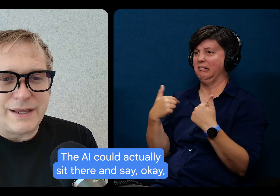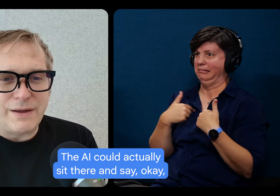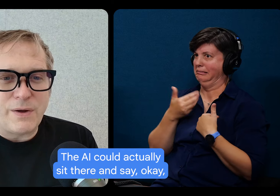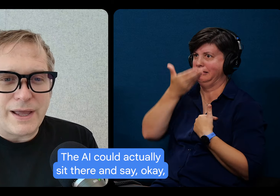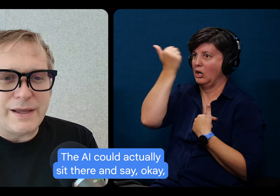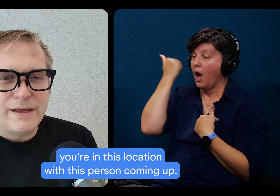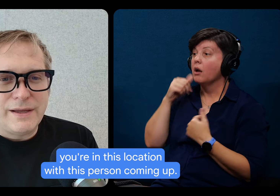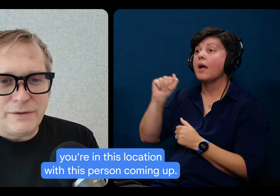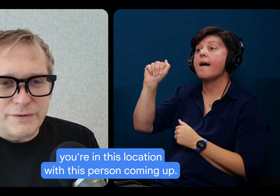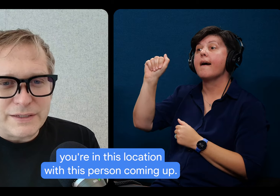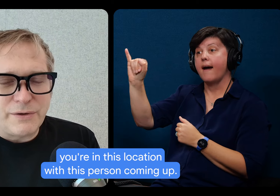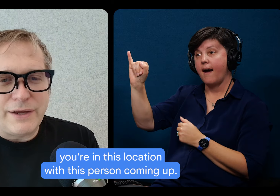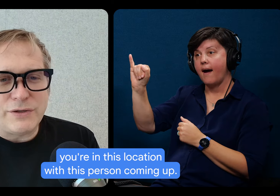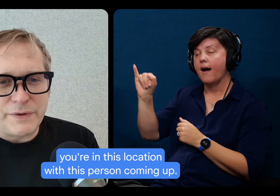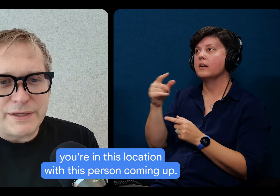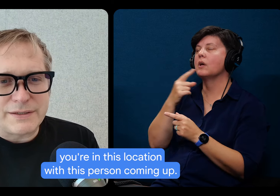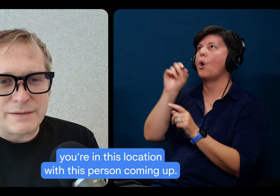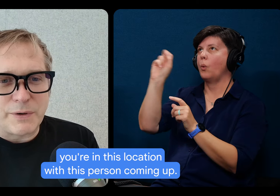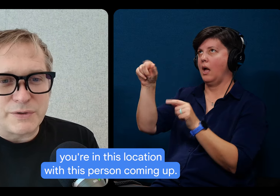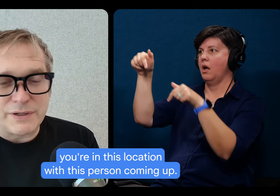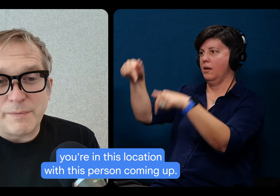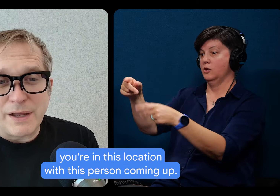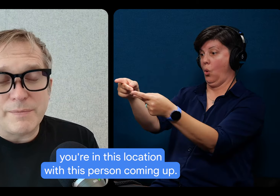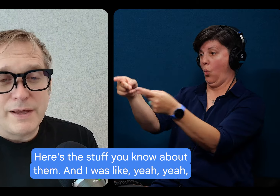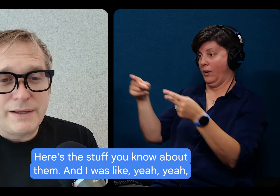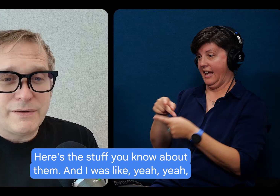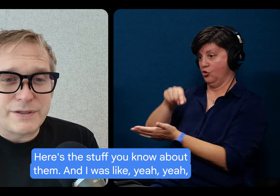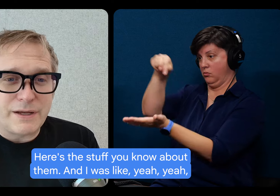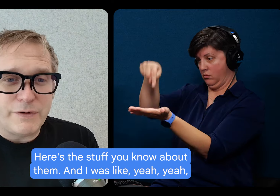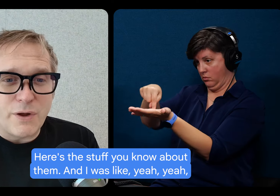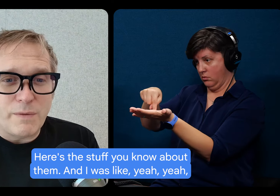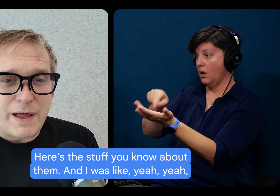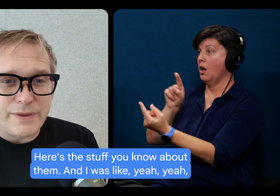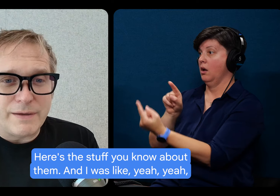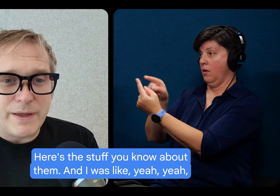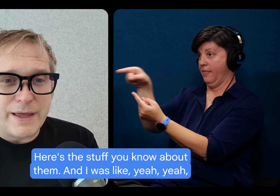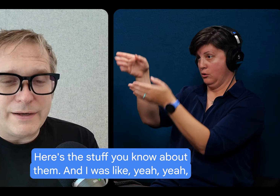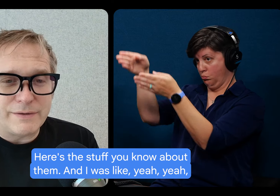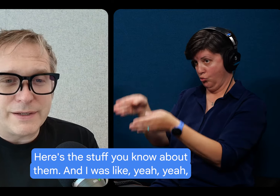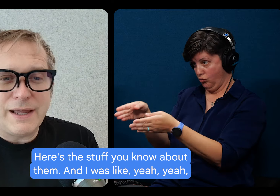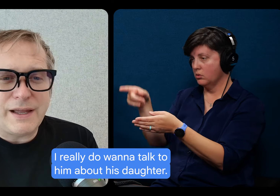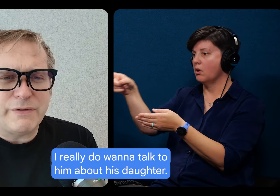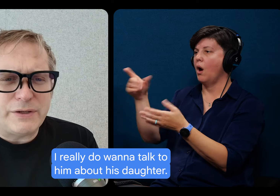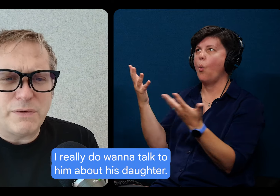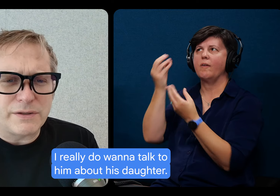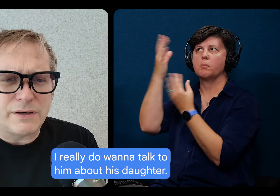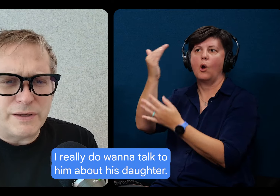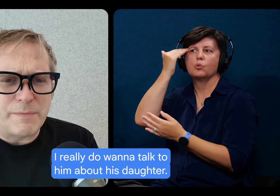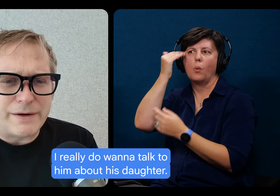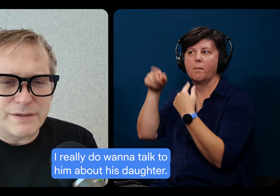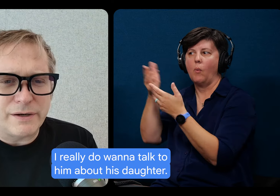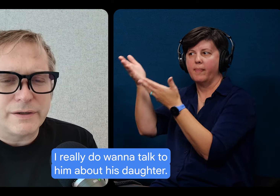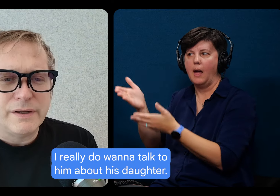there and say, OK, you're in this location with this person coming up. Here's the stuff you know about them. And I was like, yeah, yeah, I really do want to